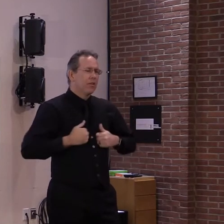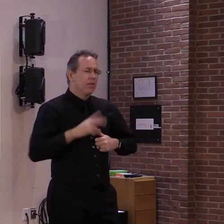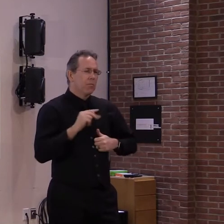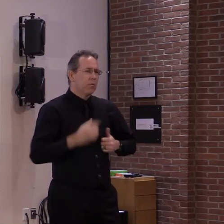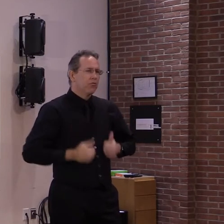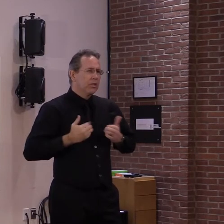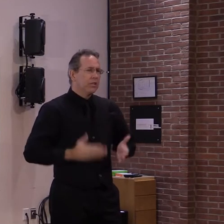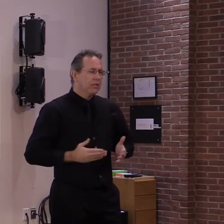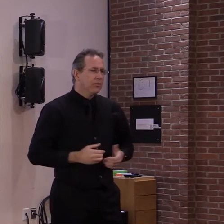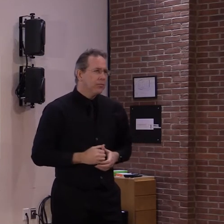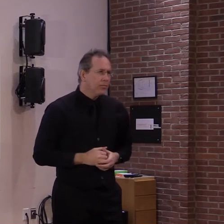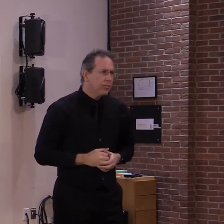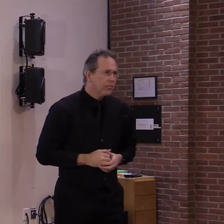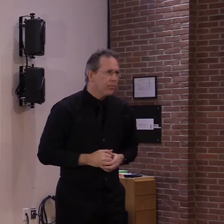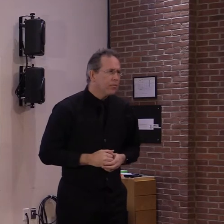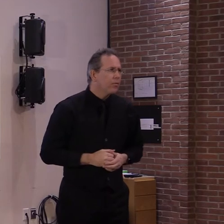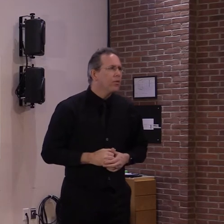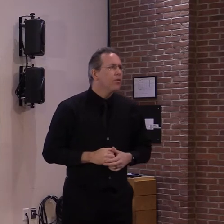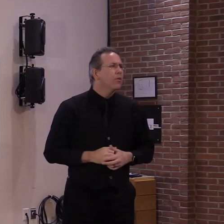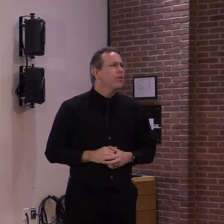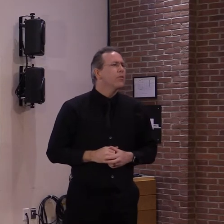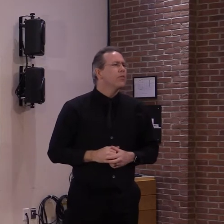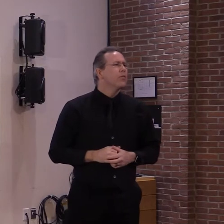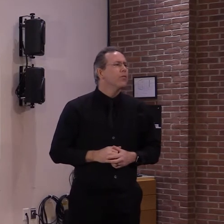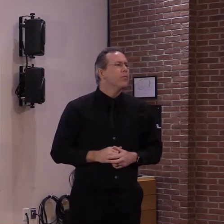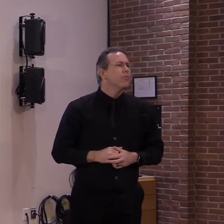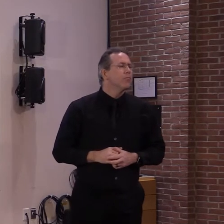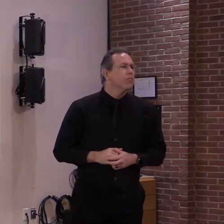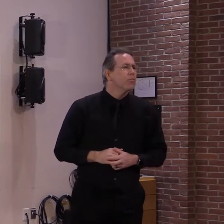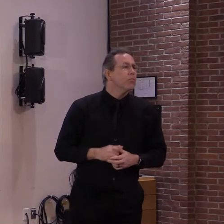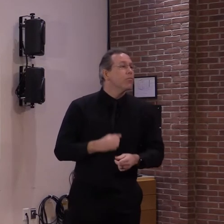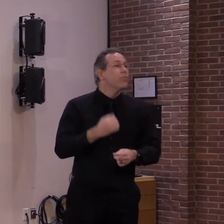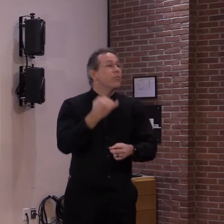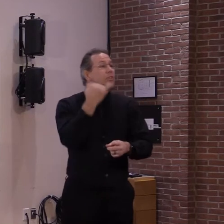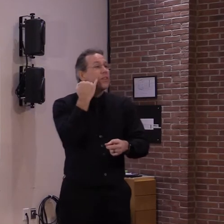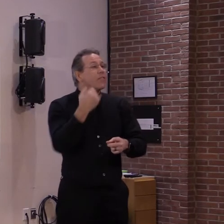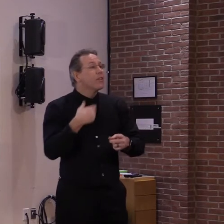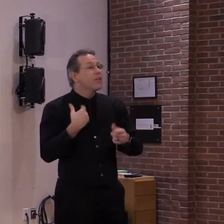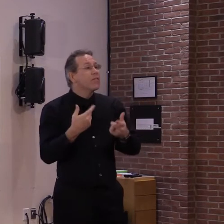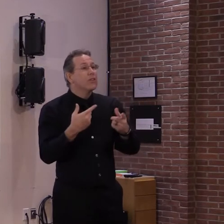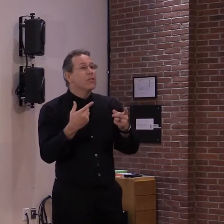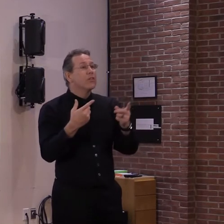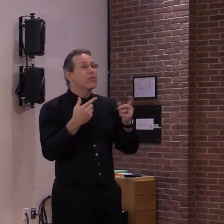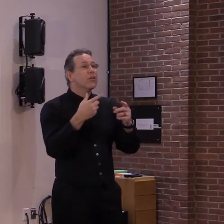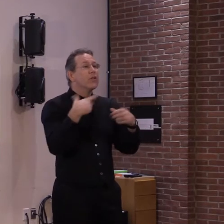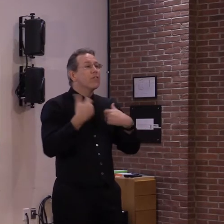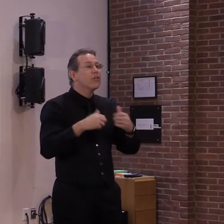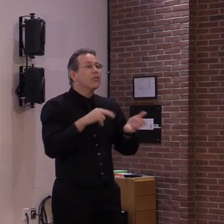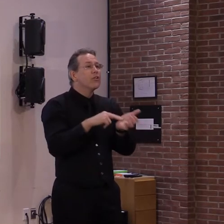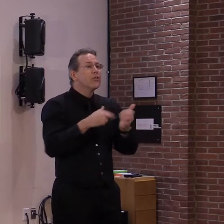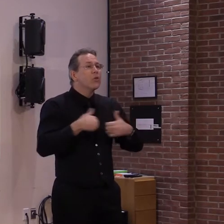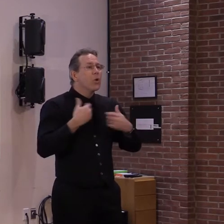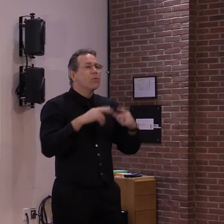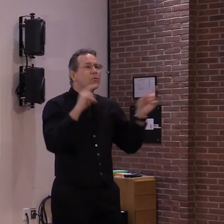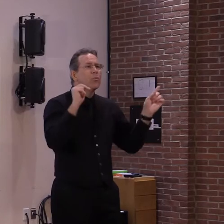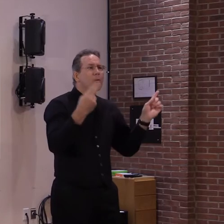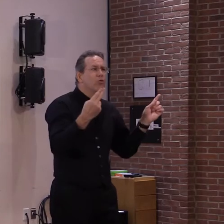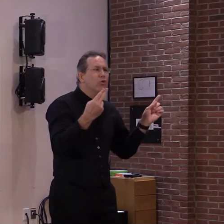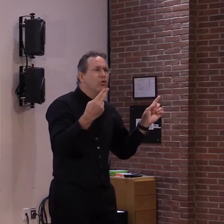So if someone lives in the upper valley, but there are doctors in New Hampshire, they should still seek to get a vaccine in Vermont. I would.